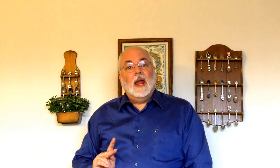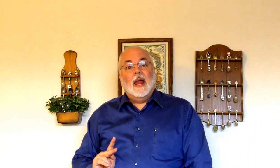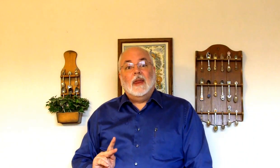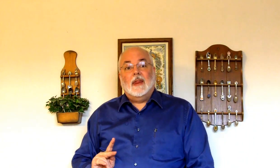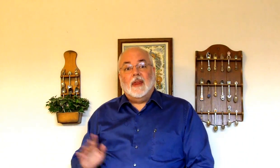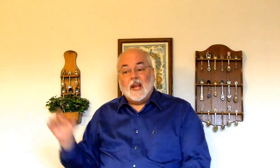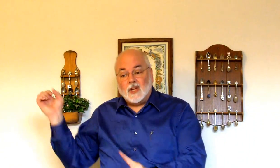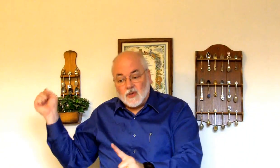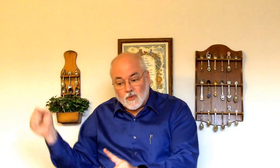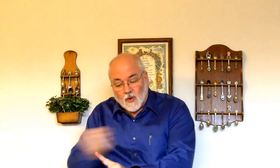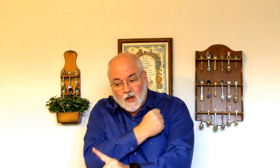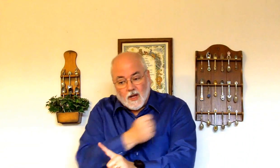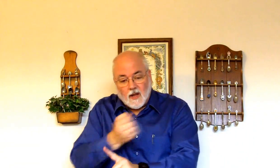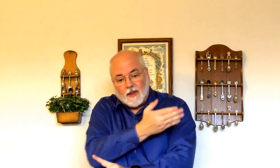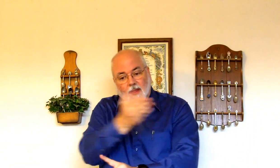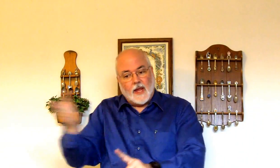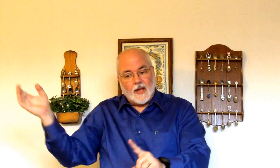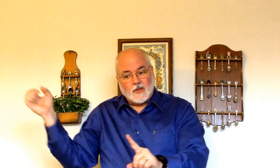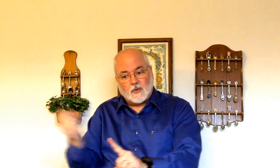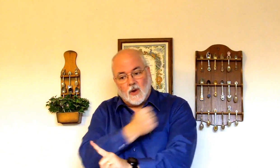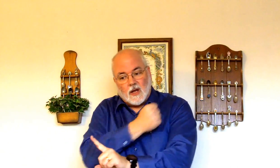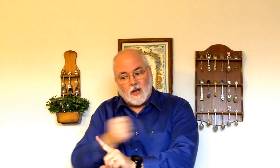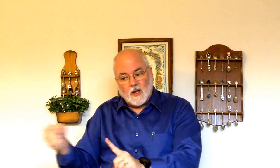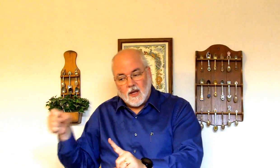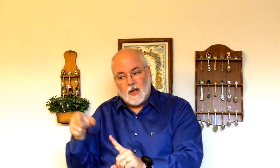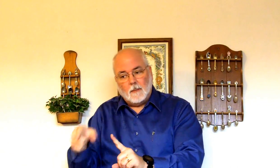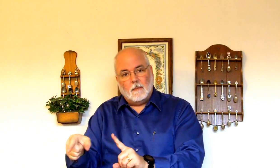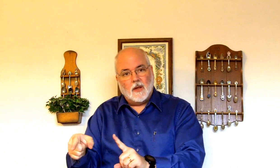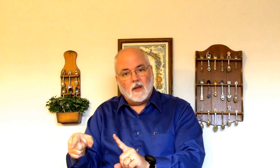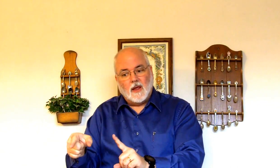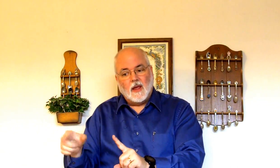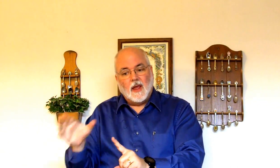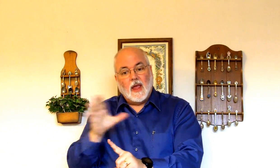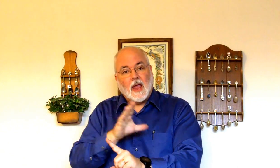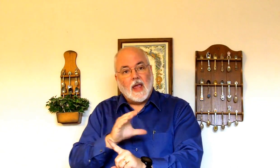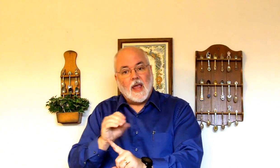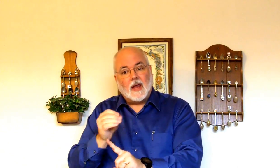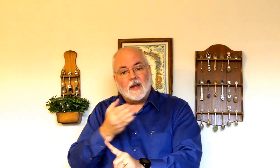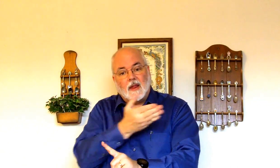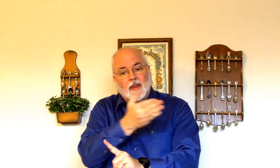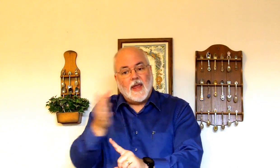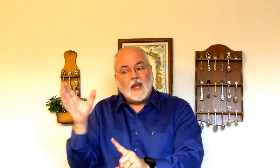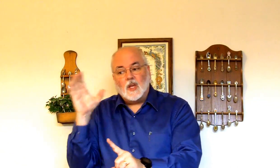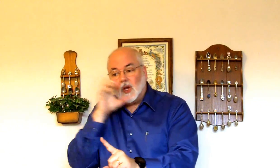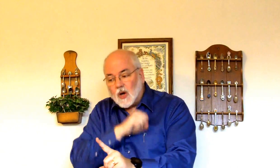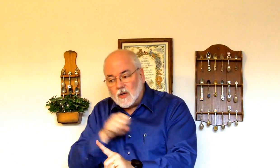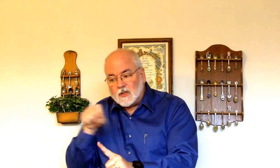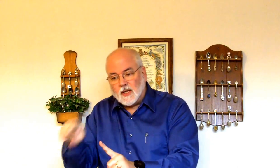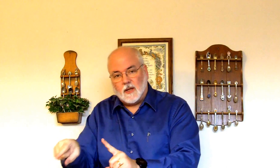They struck. They struck. Him. And. They cursed him.